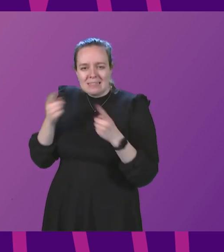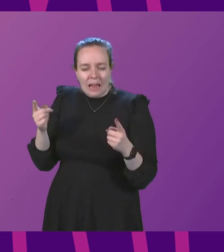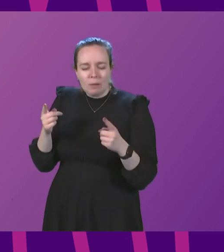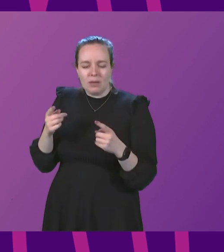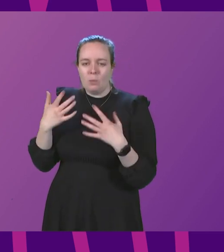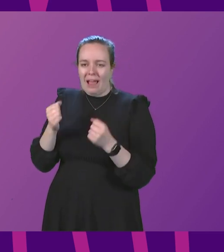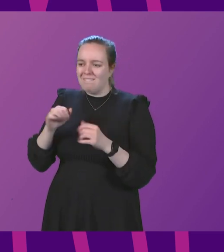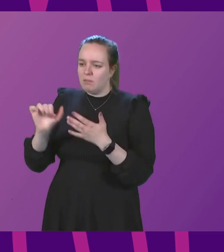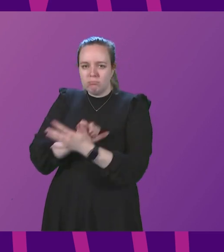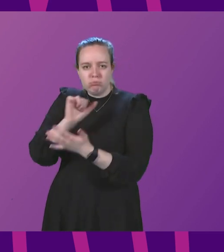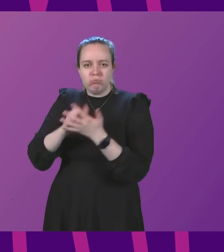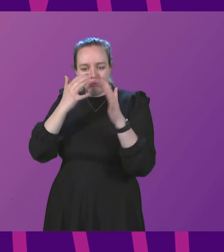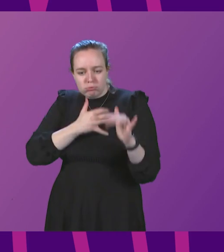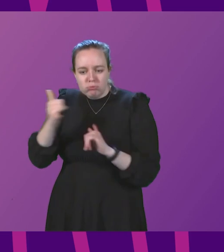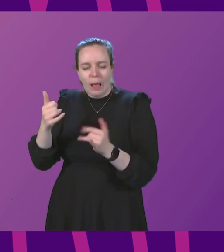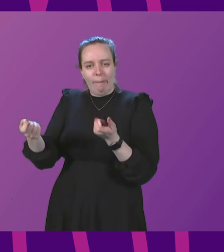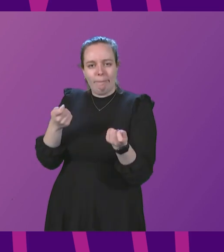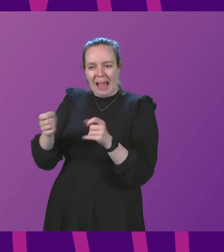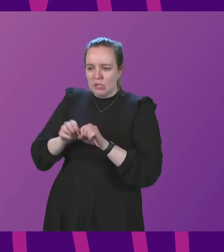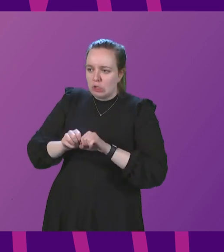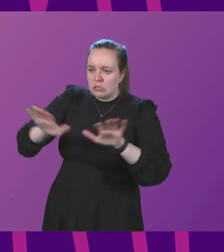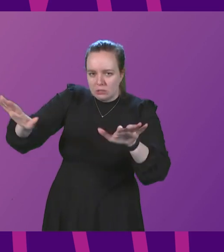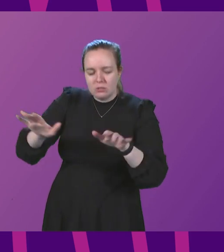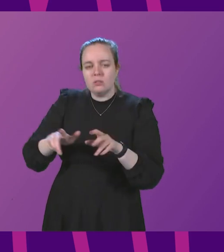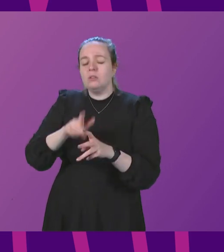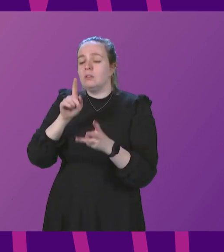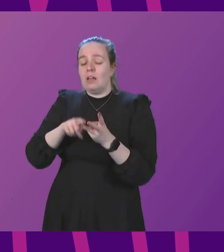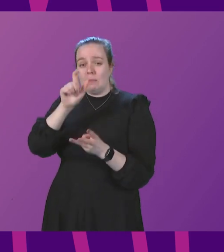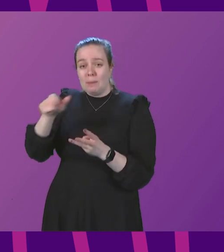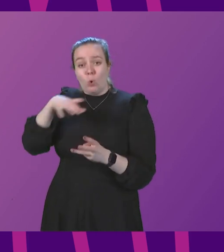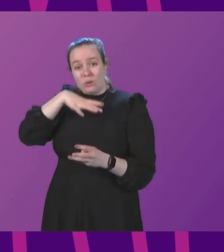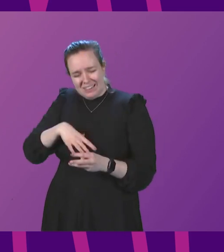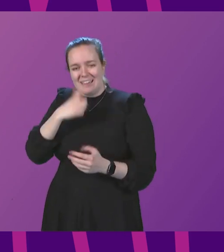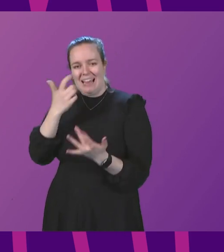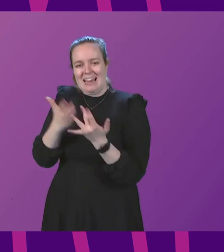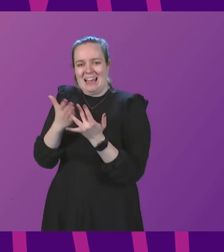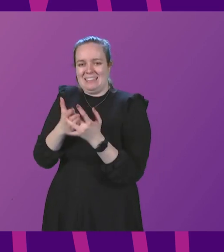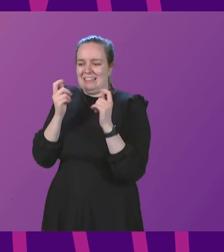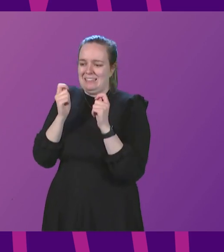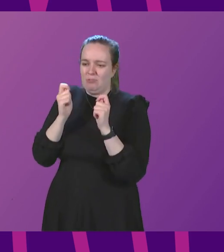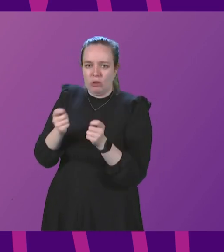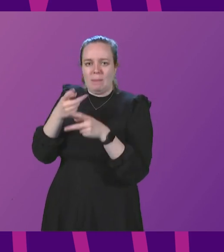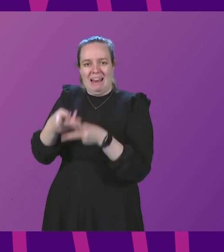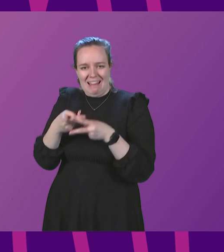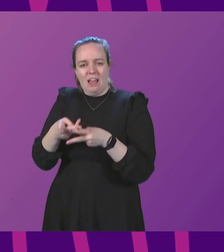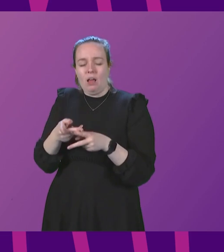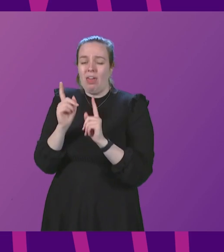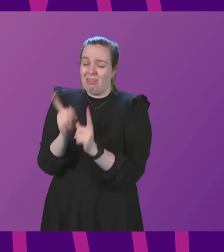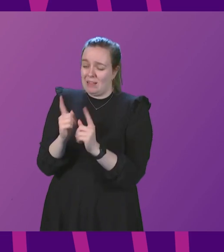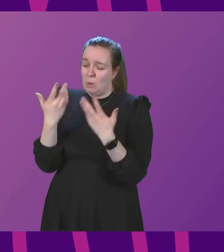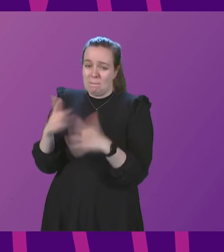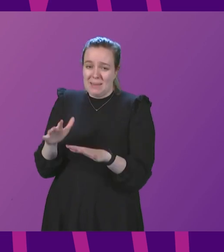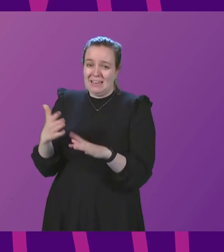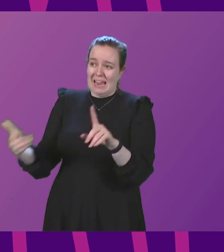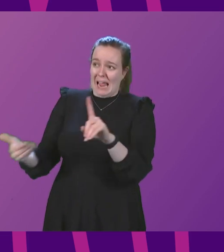proper surveillance respond to outbreaks and make sure that those who most need it get access to care and treatment that's what we will be working on